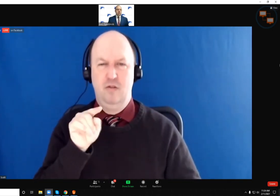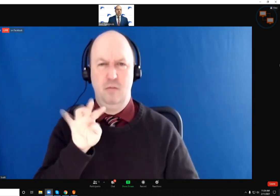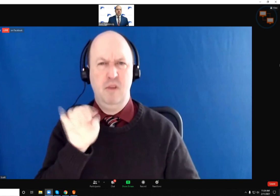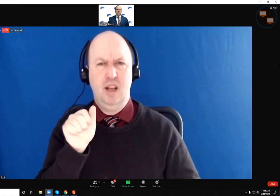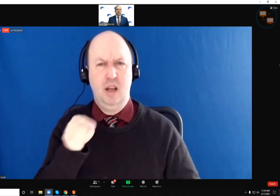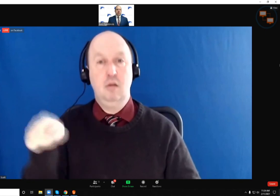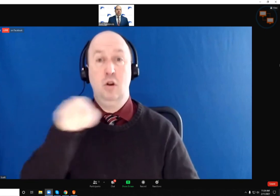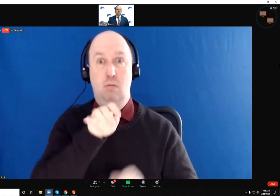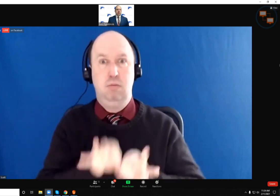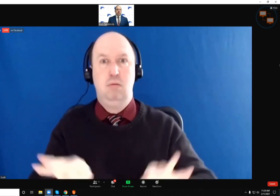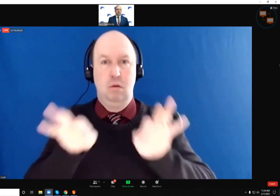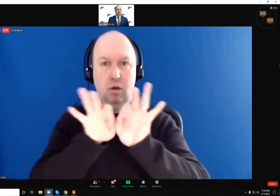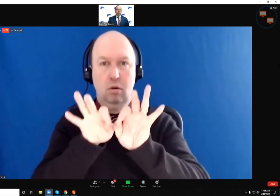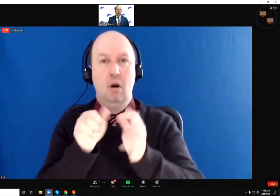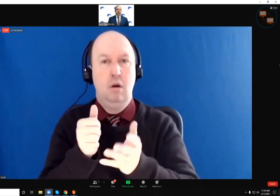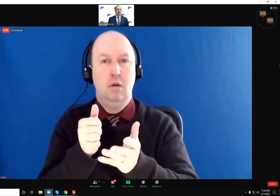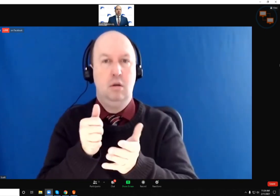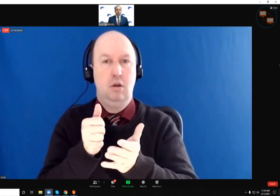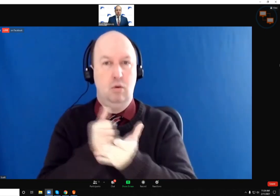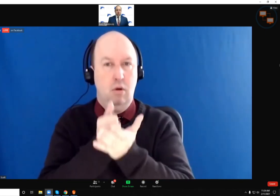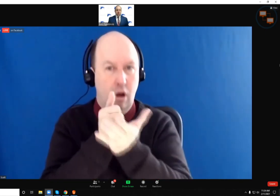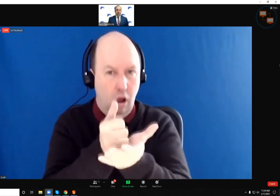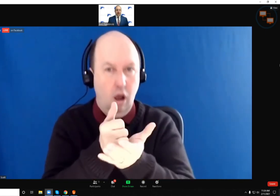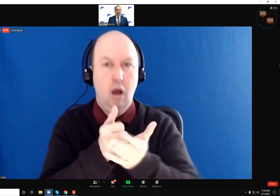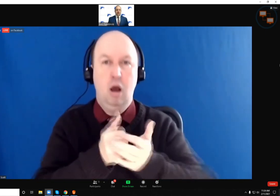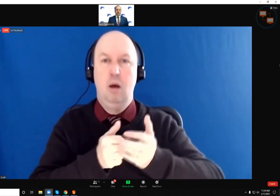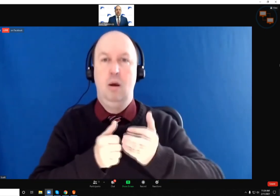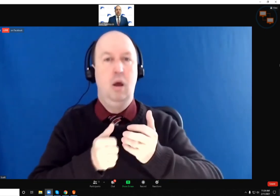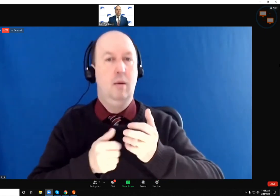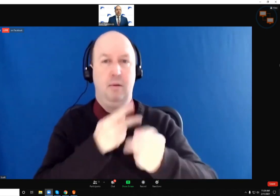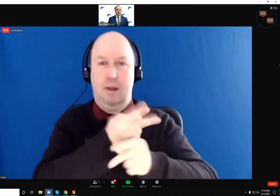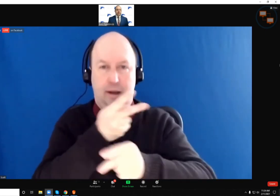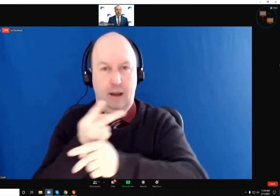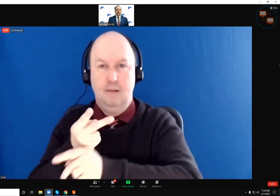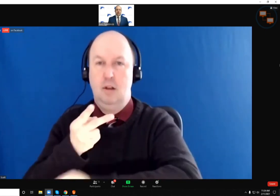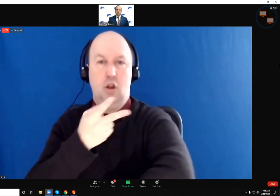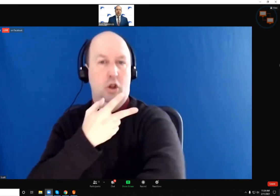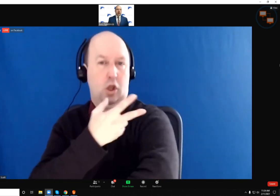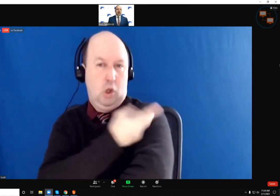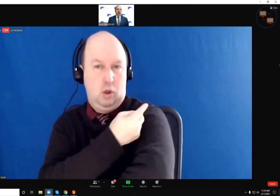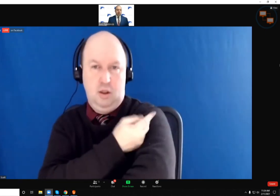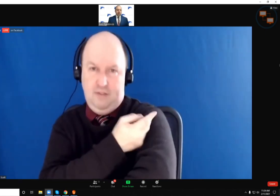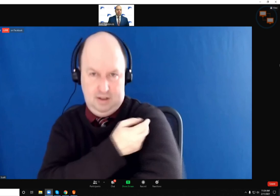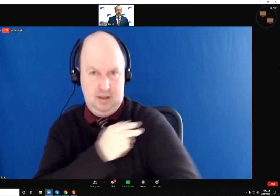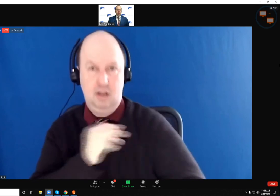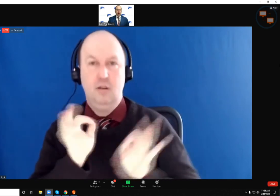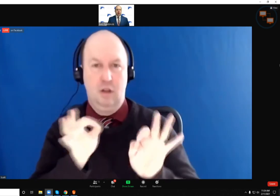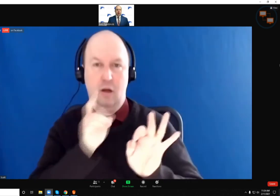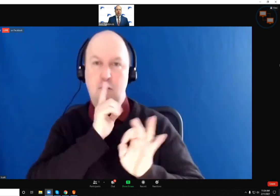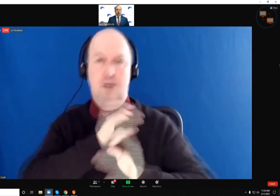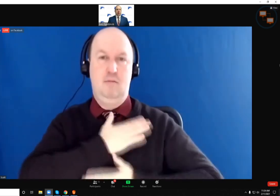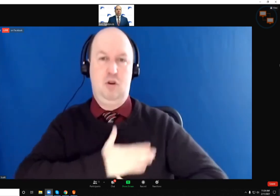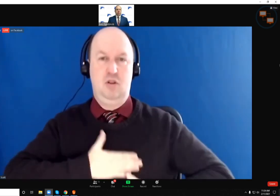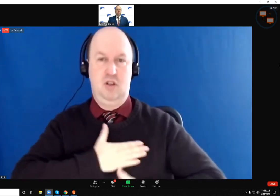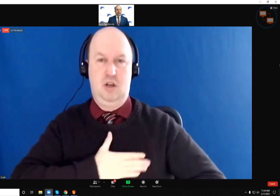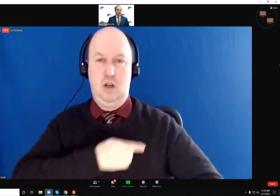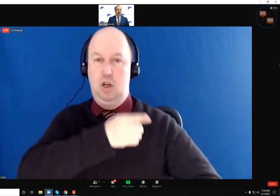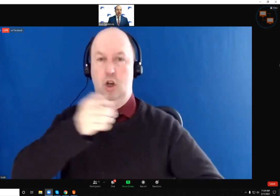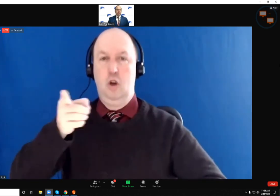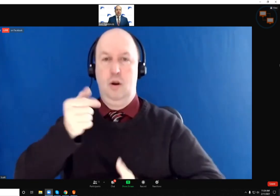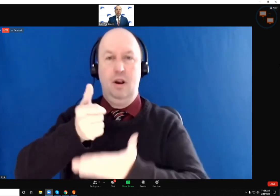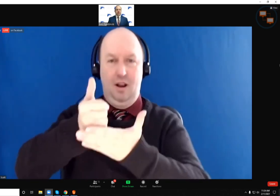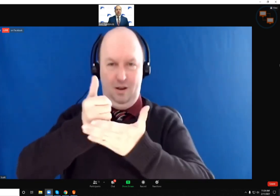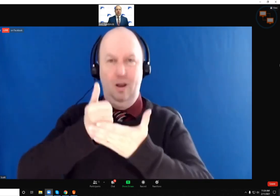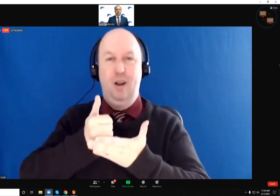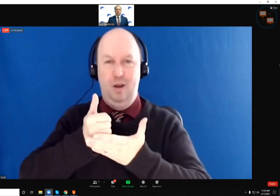to this endeavor that we're trying to, again, do with COVID vaccines and the information about vaccines. So again, I really appreciate all the help you've been giving